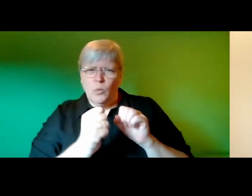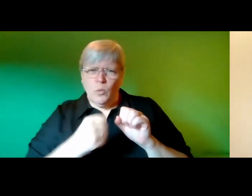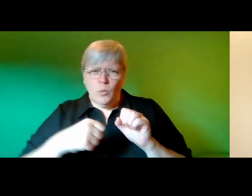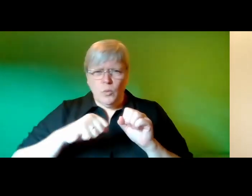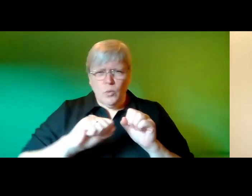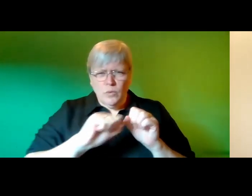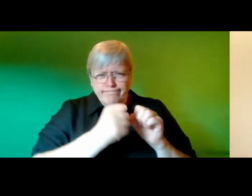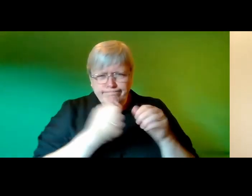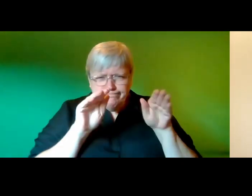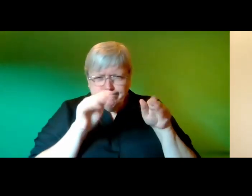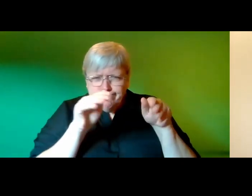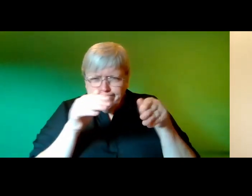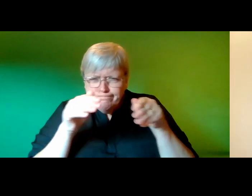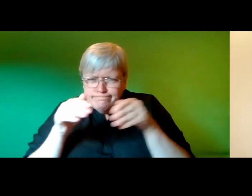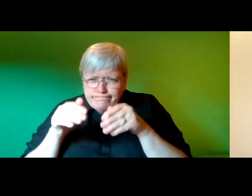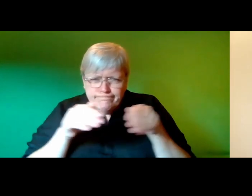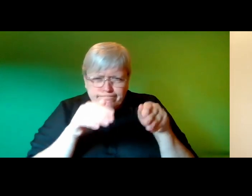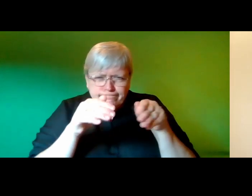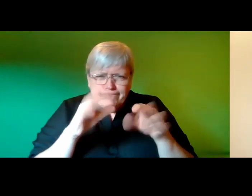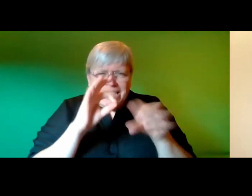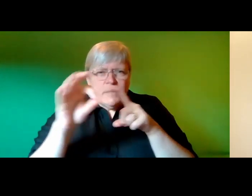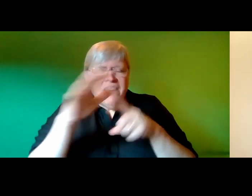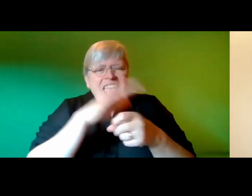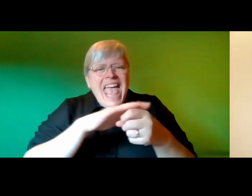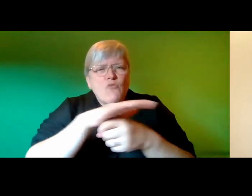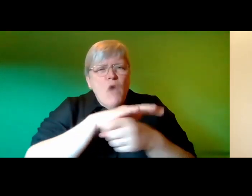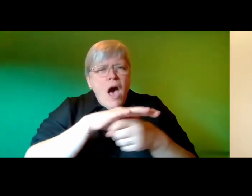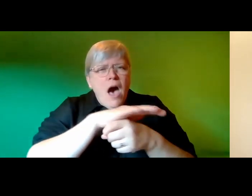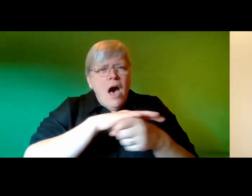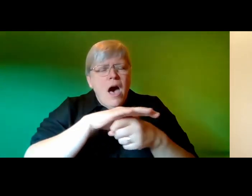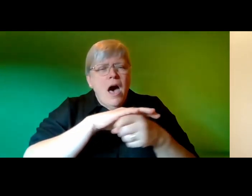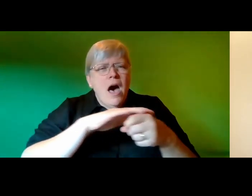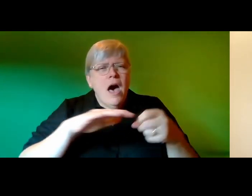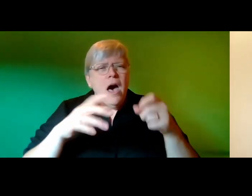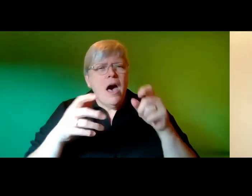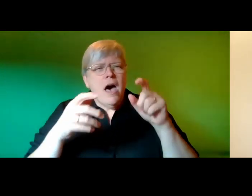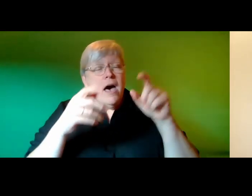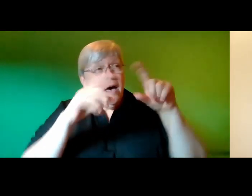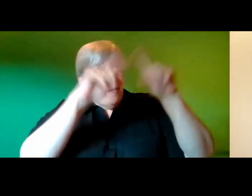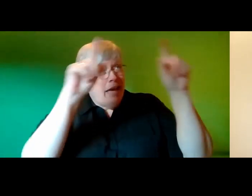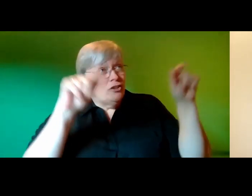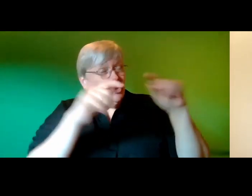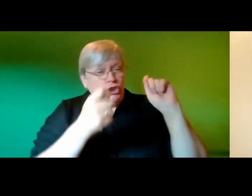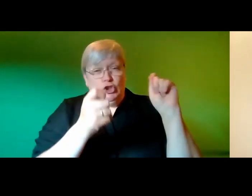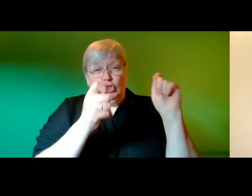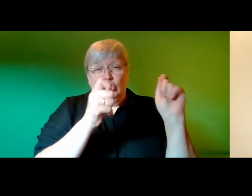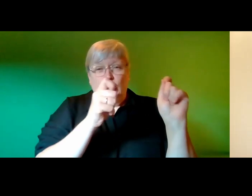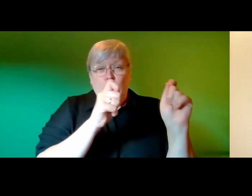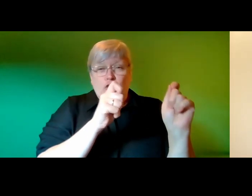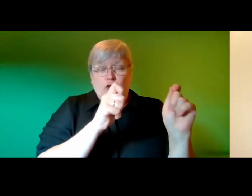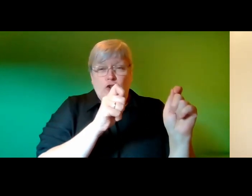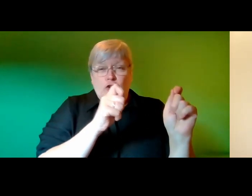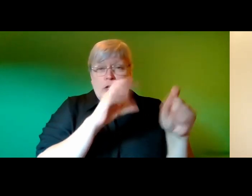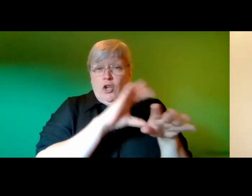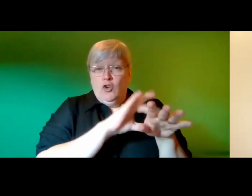more concentrated circles over certain areas of her pelvis the changing picture on the screen slows with it as the